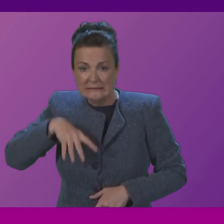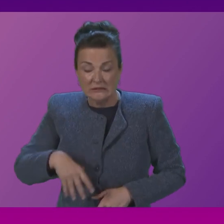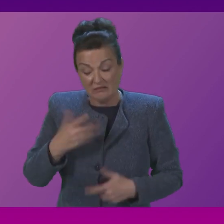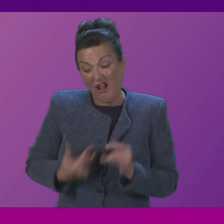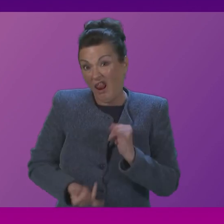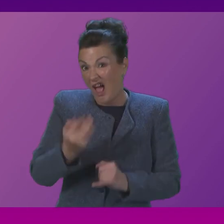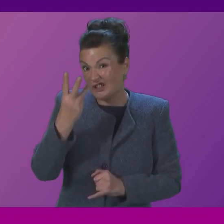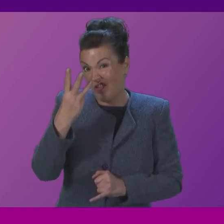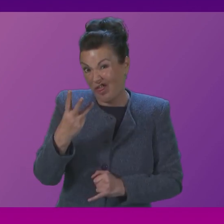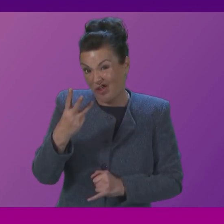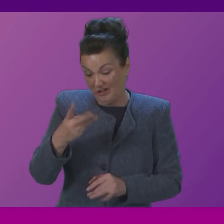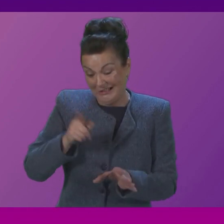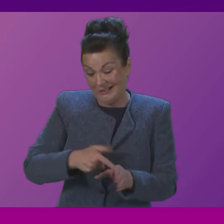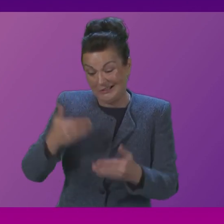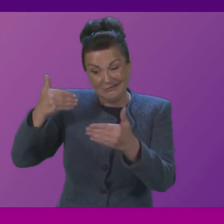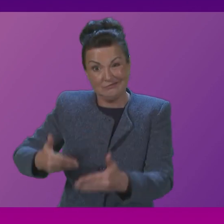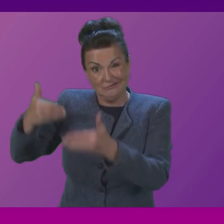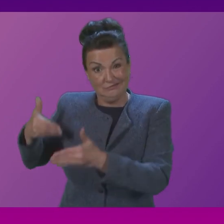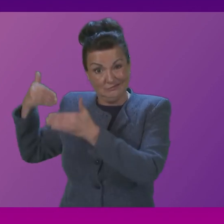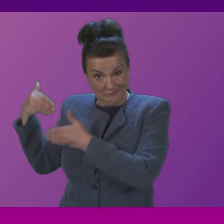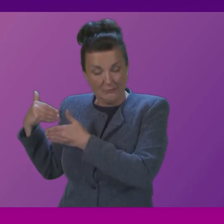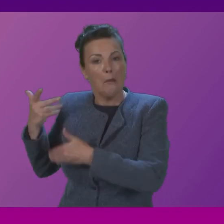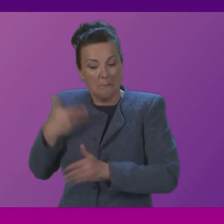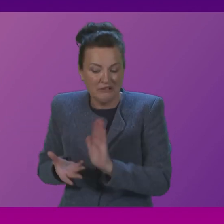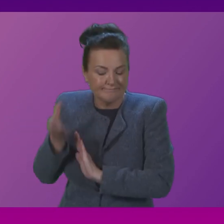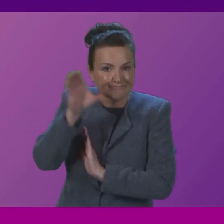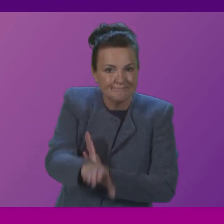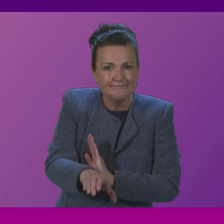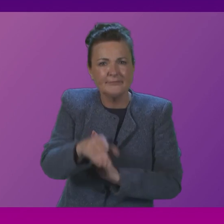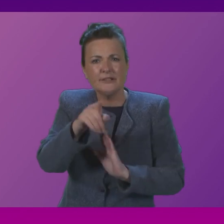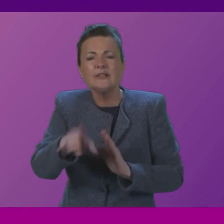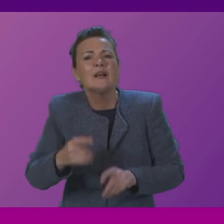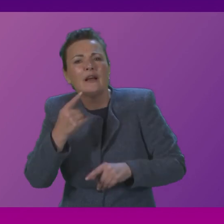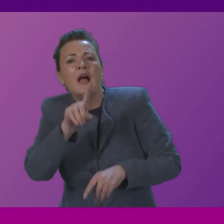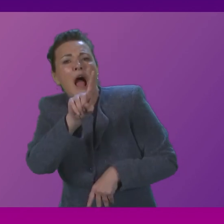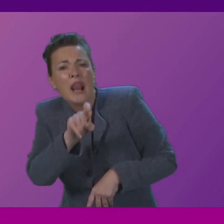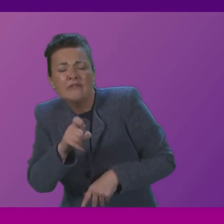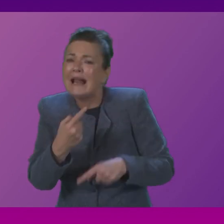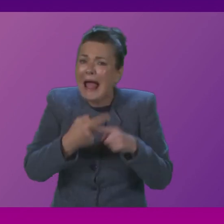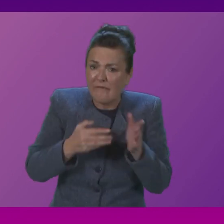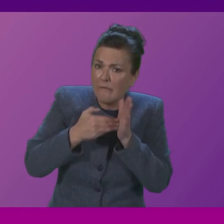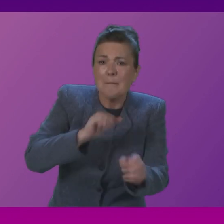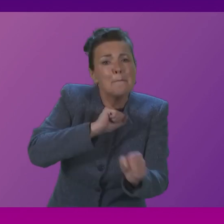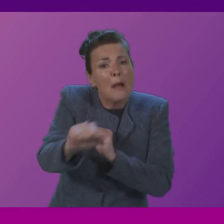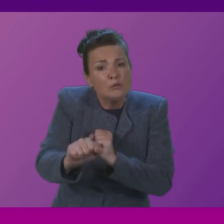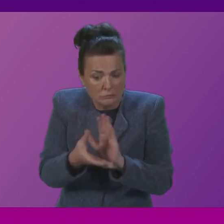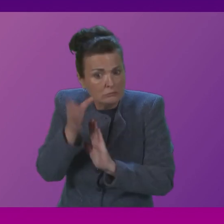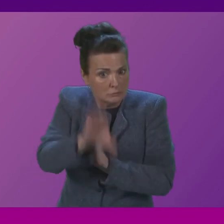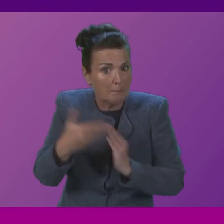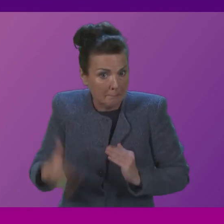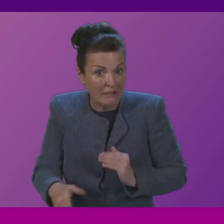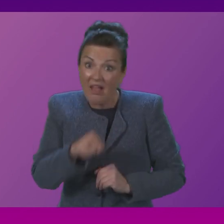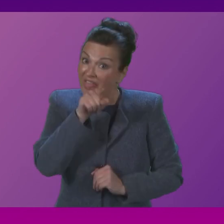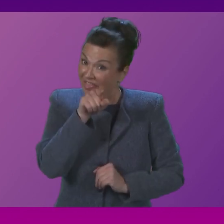we've invested more than 11.5 million pounds for almost 90 additional counsellors in colleges and universities this exceeds